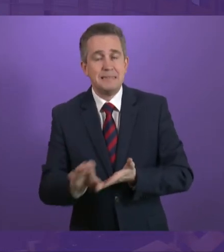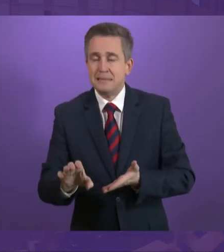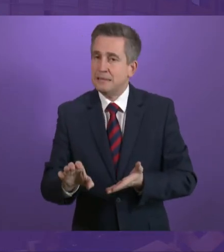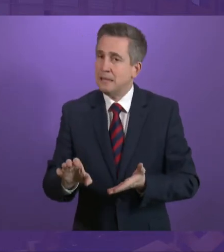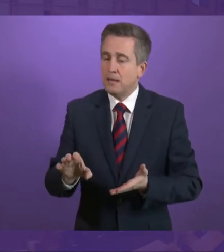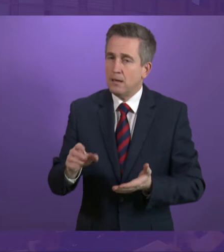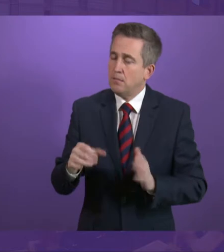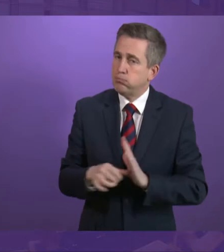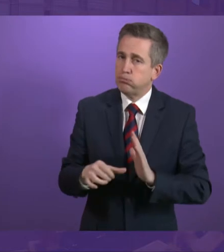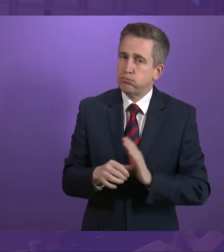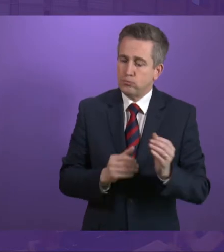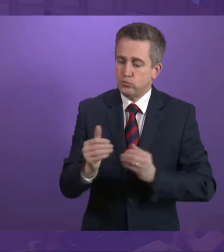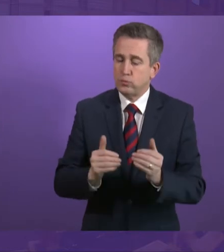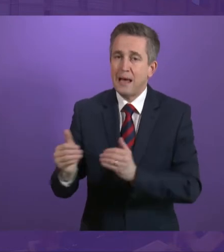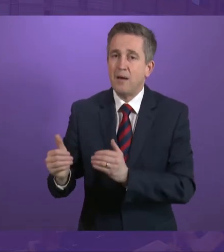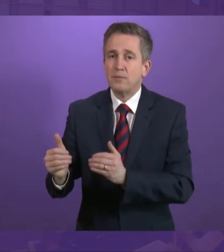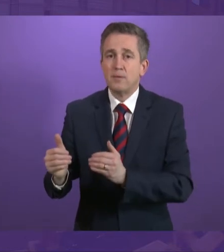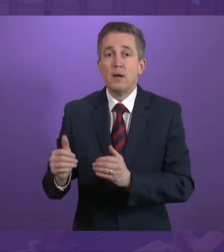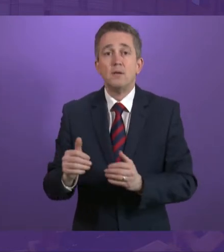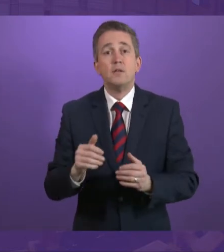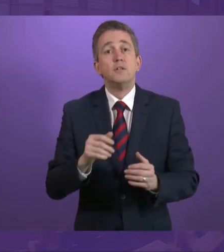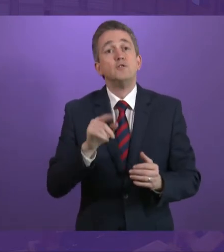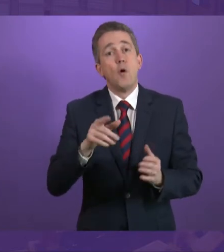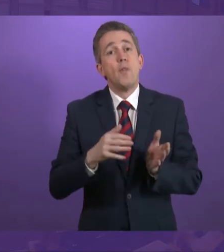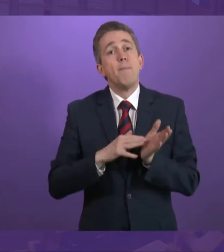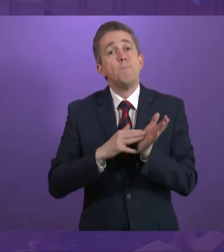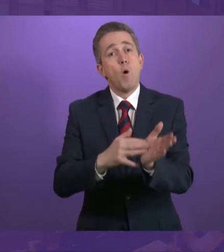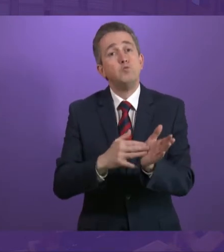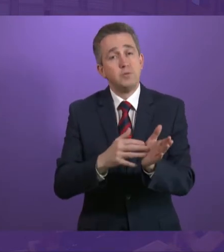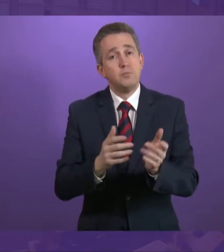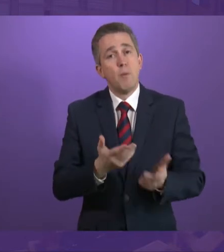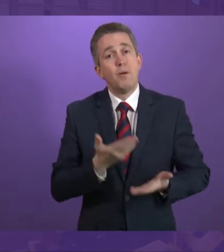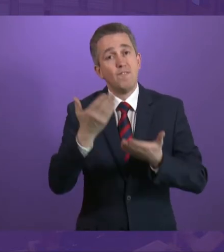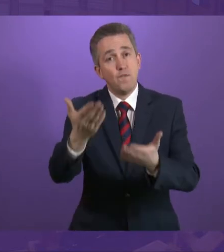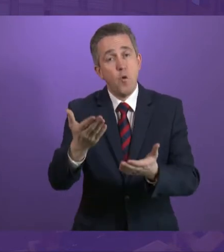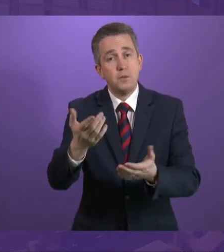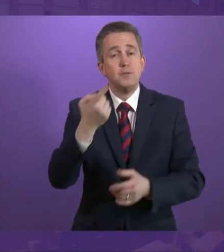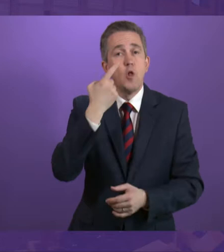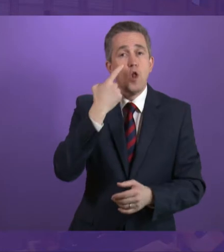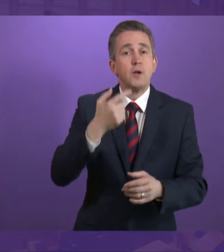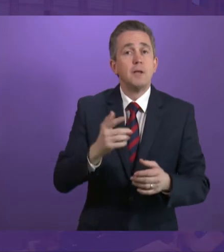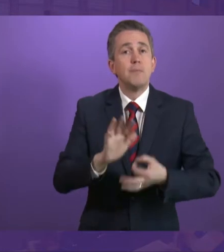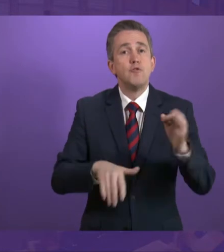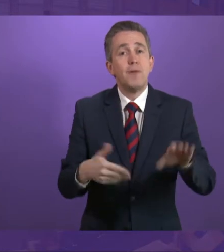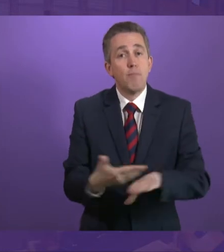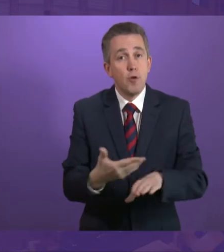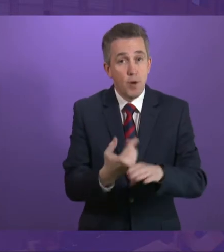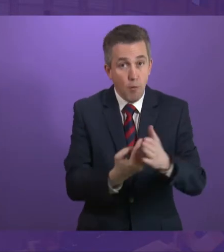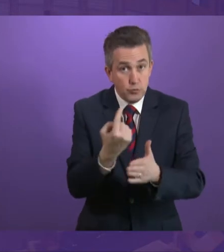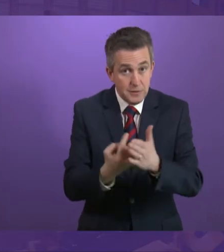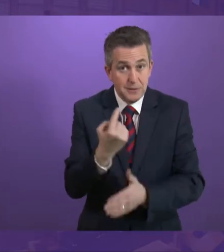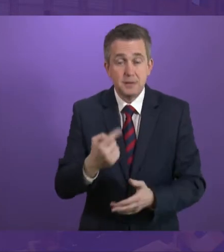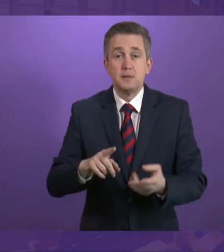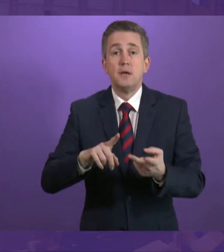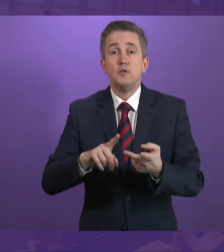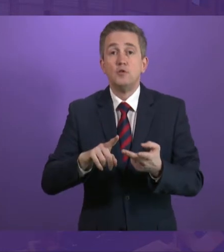other associated costs. That's why the proposal in this motion, to look at the employability opportunities to roll out noise absorption